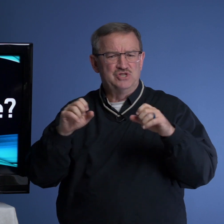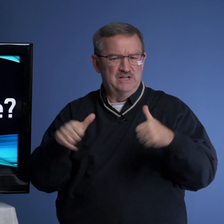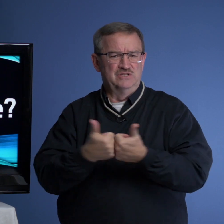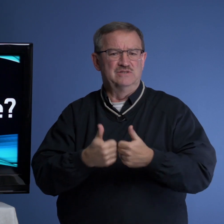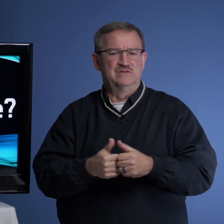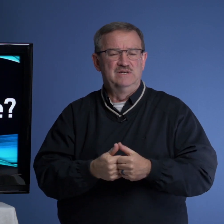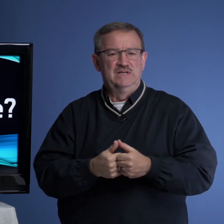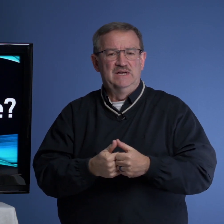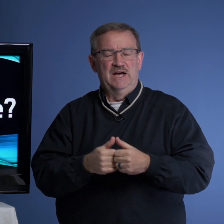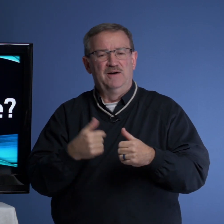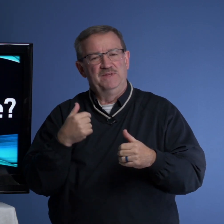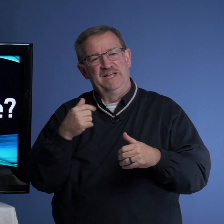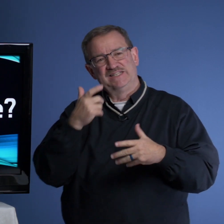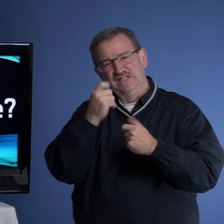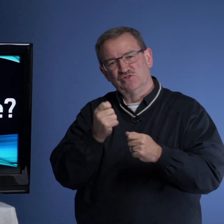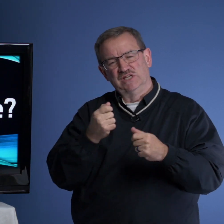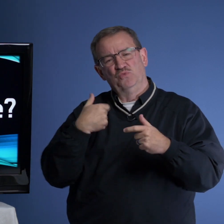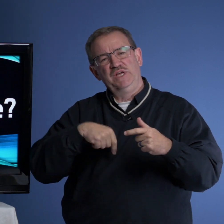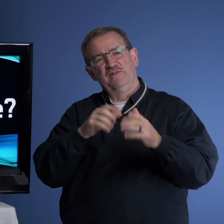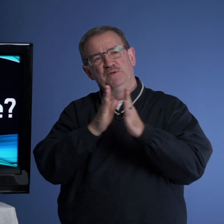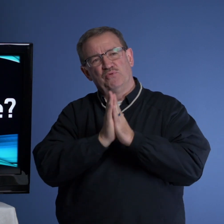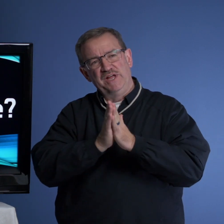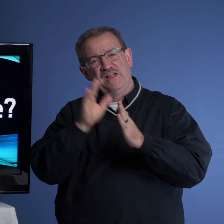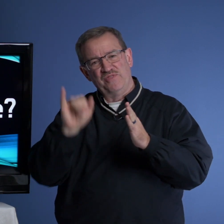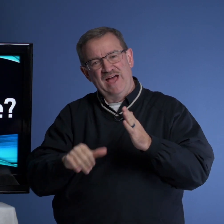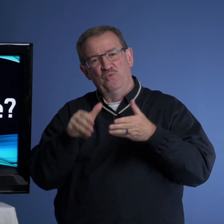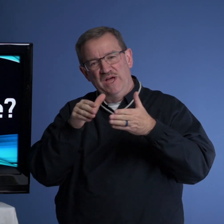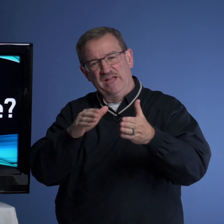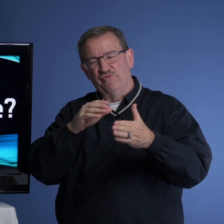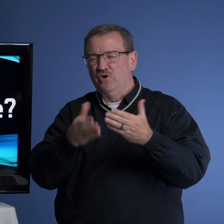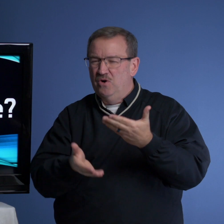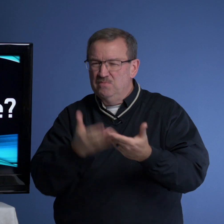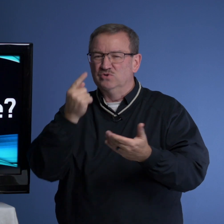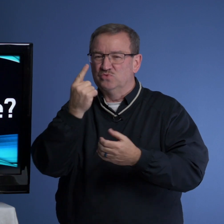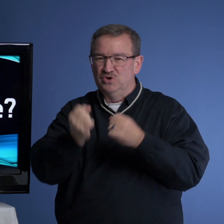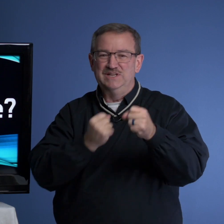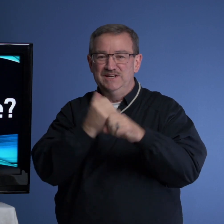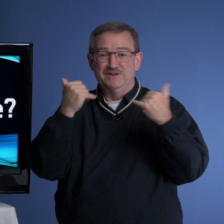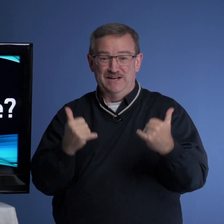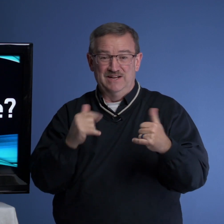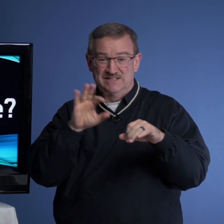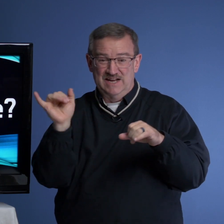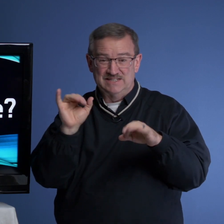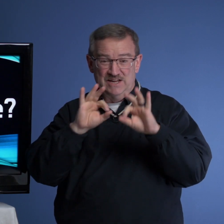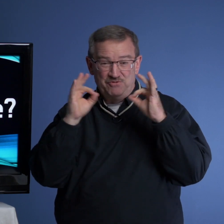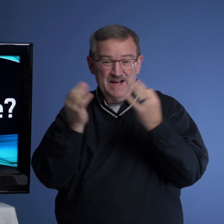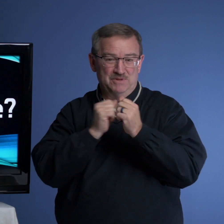challenges. It's interesting. We have been praying that way for almost one year now as a family